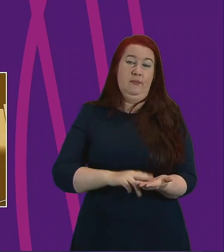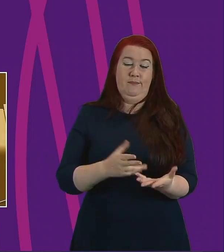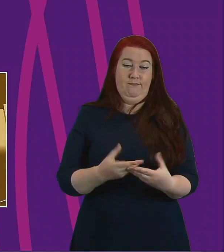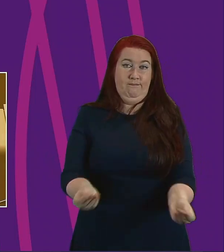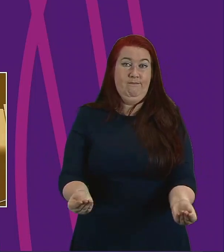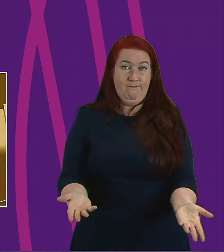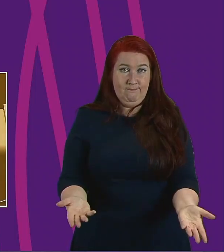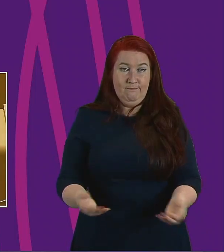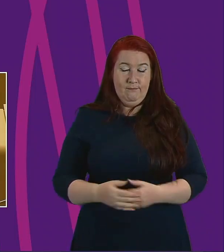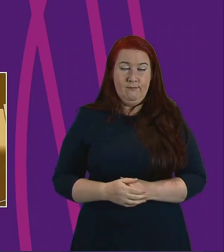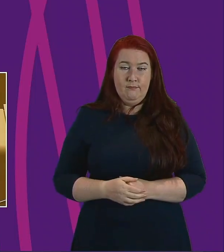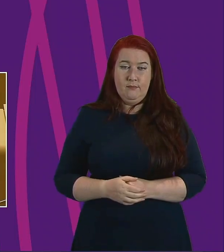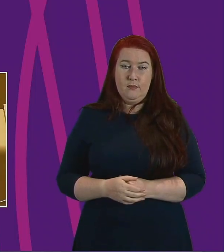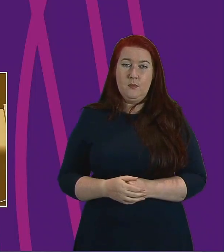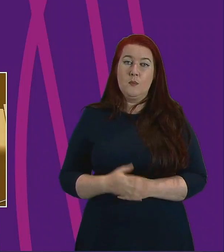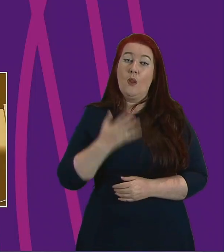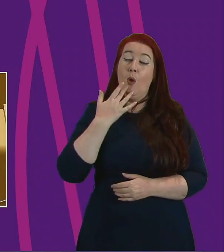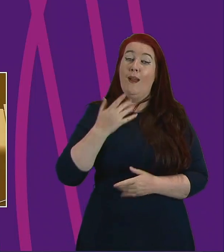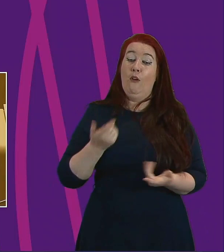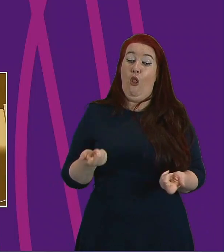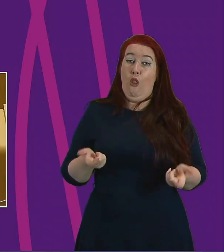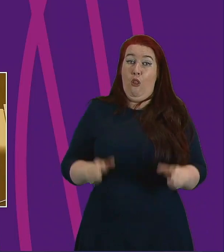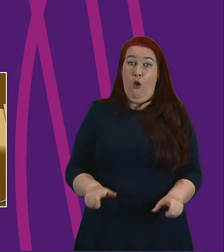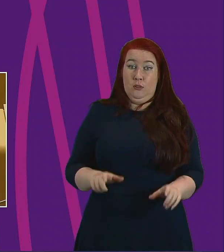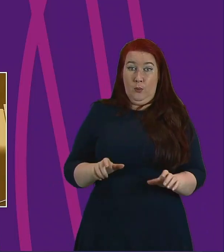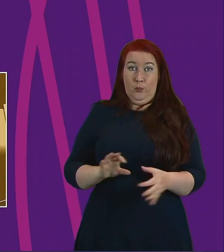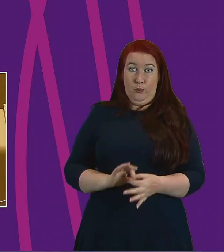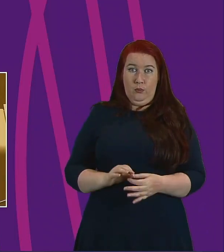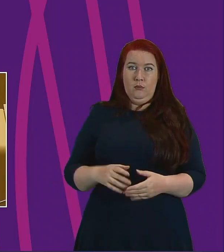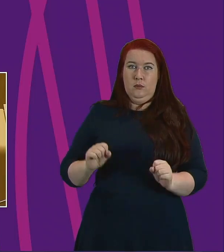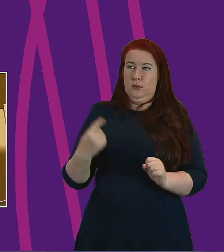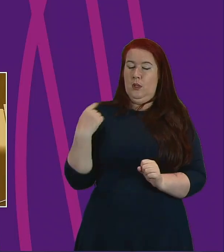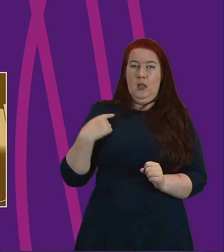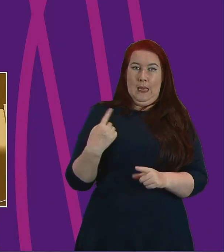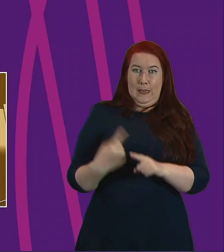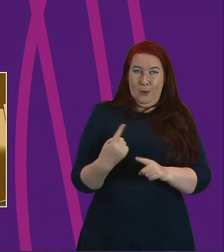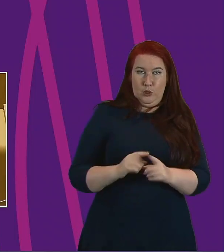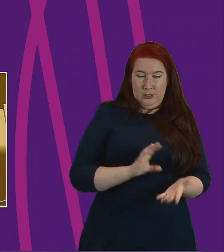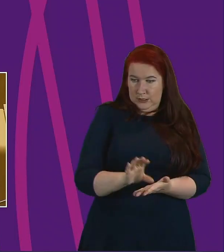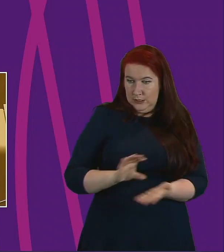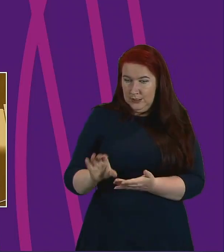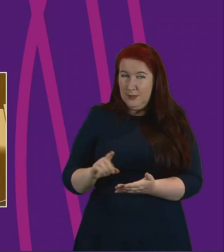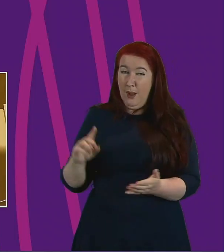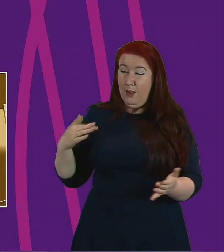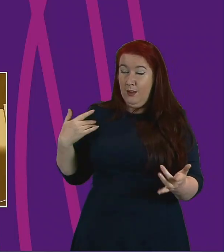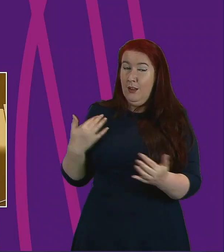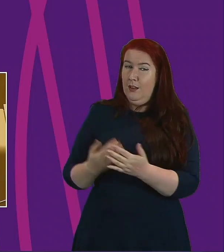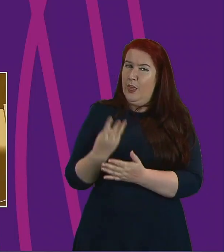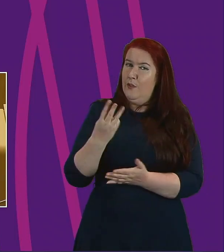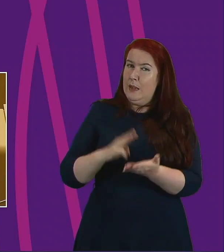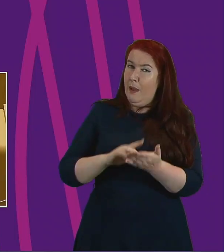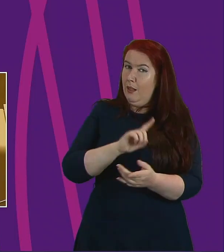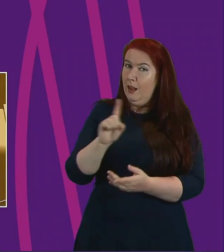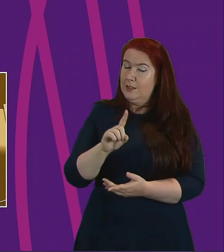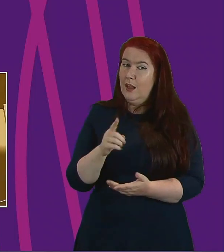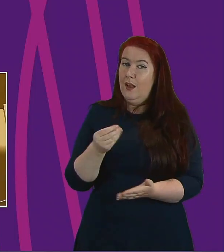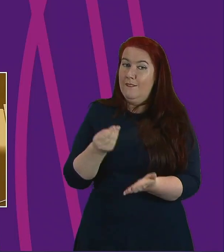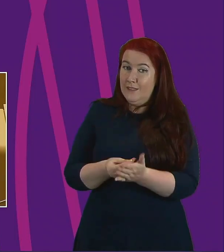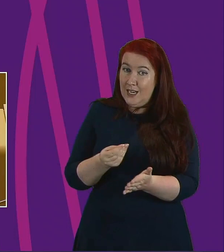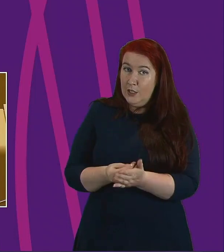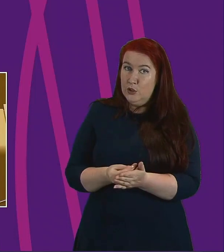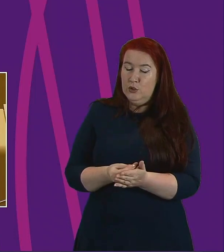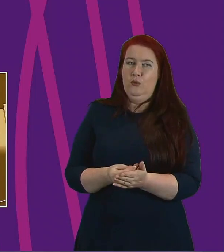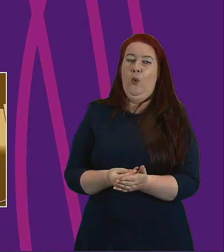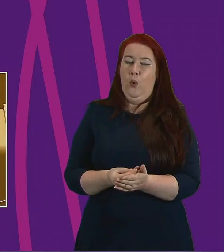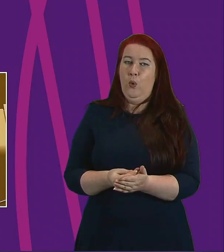In the first stages of lockdown the focus was on meeting immediate need but three months on financial short-term shocks